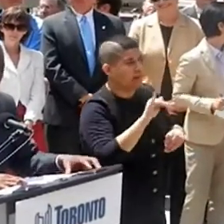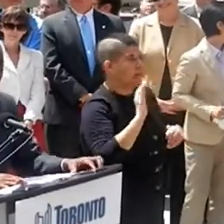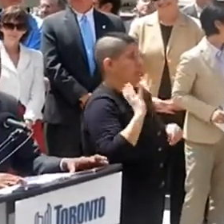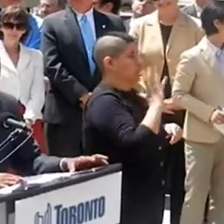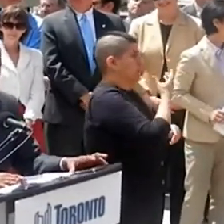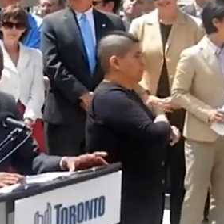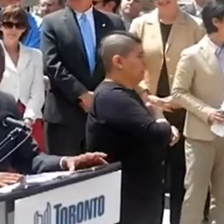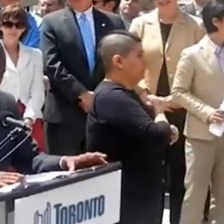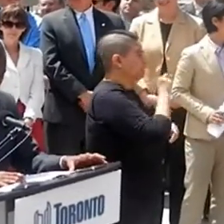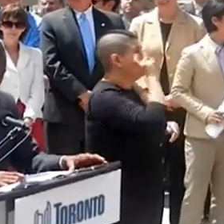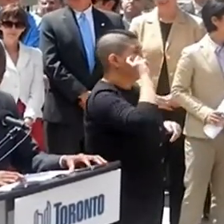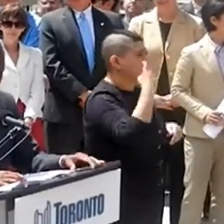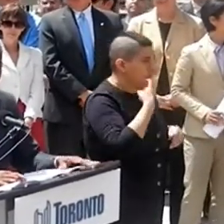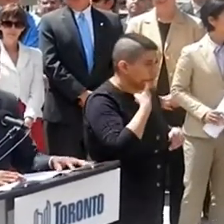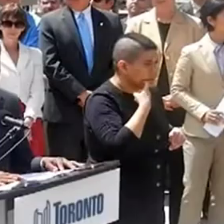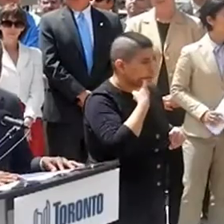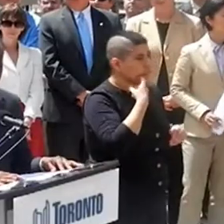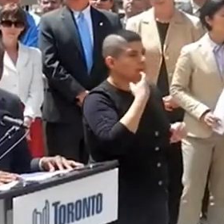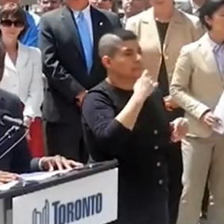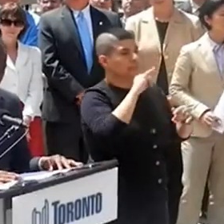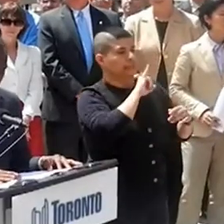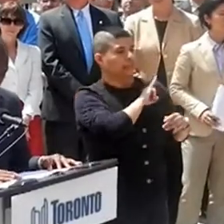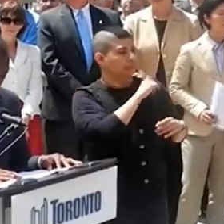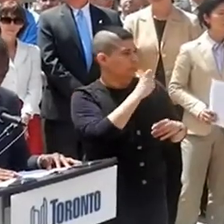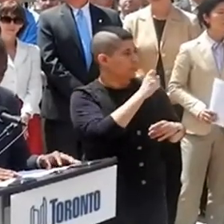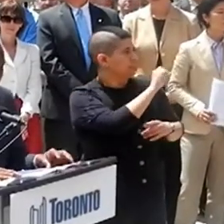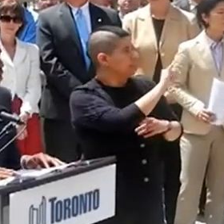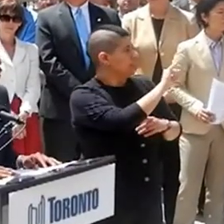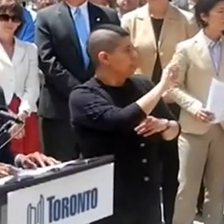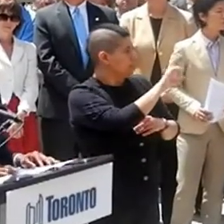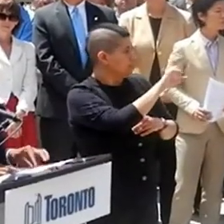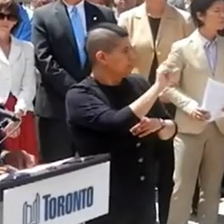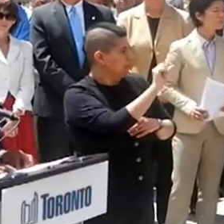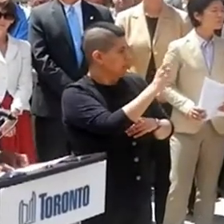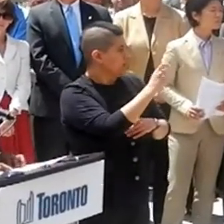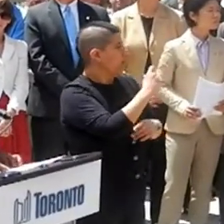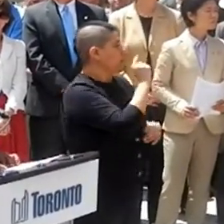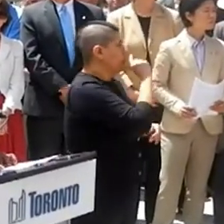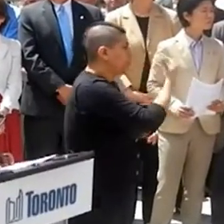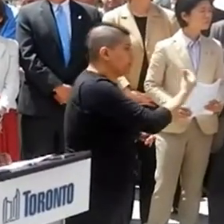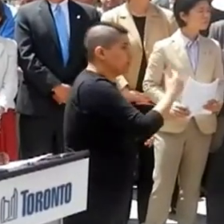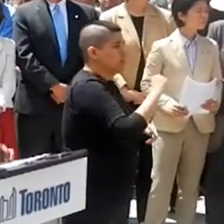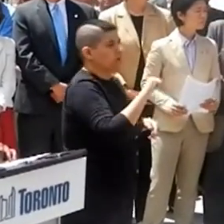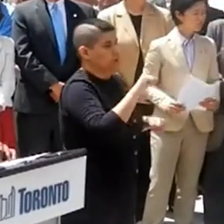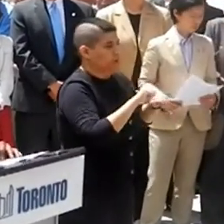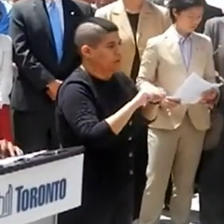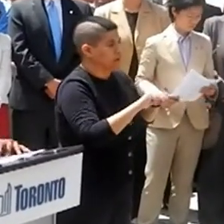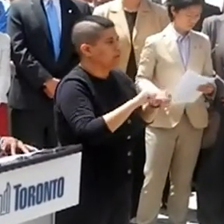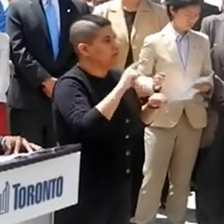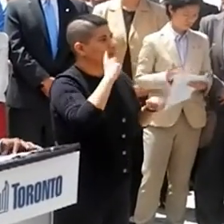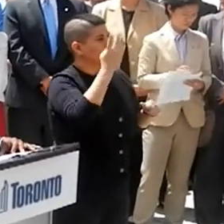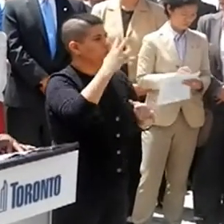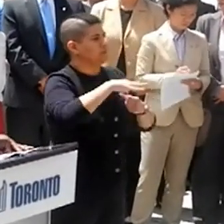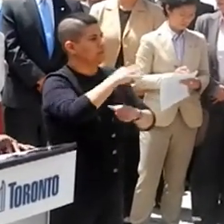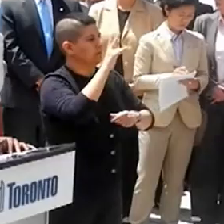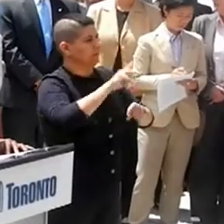transsexual, transgender, intersex, queer, questioning and two-spirited people.